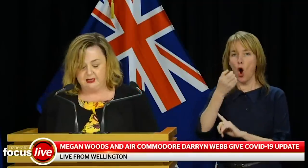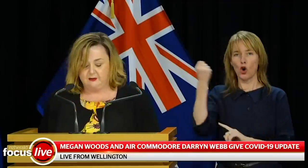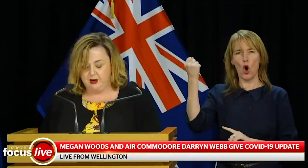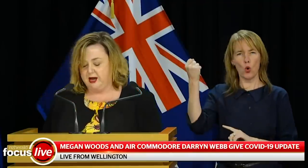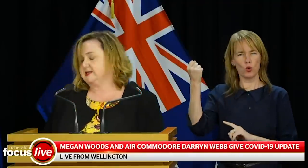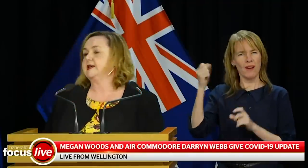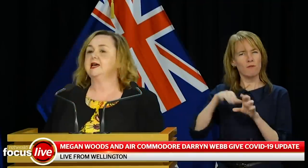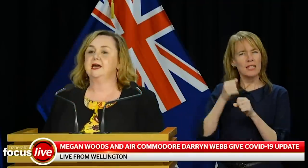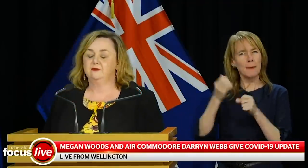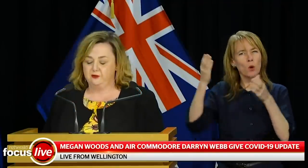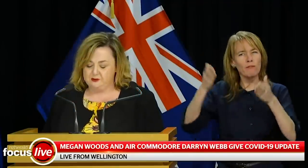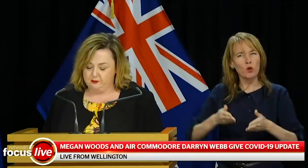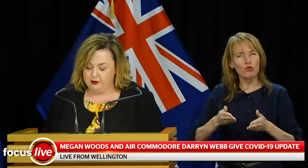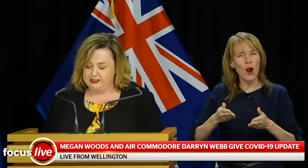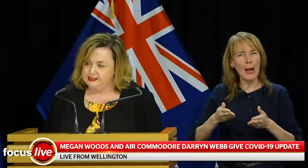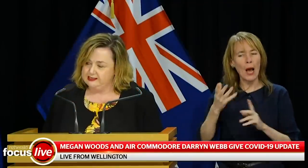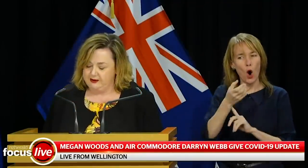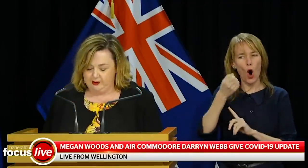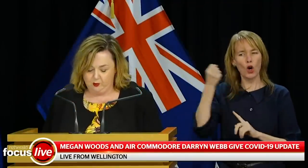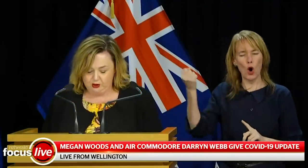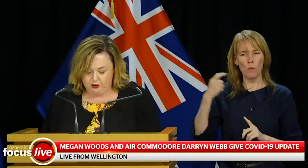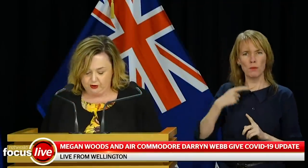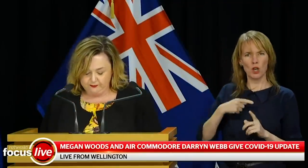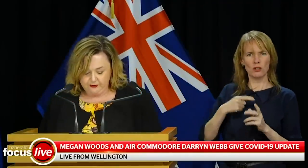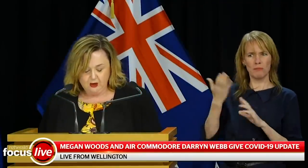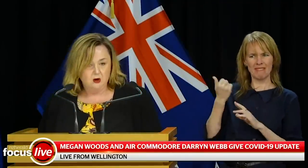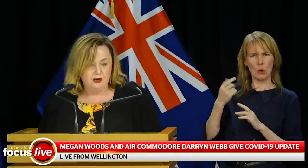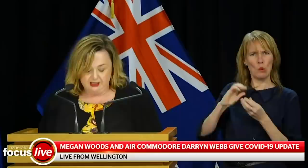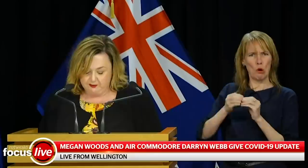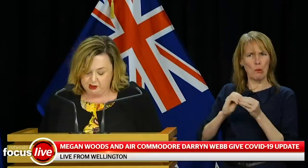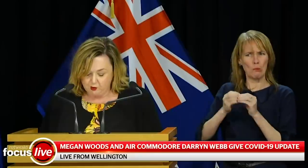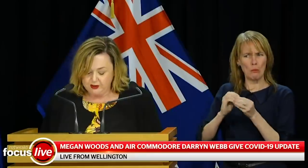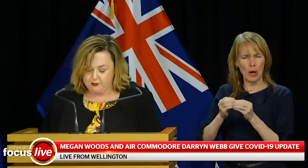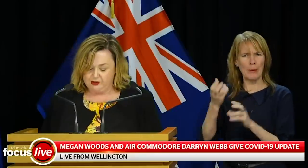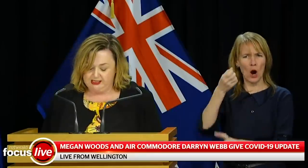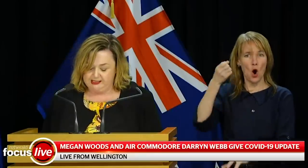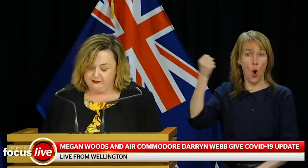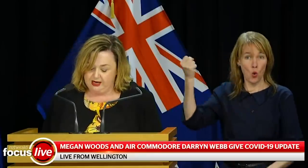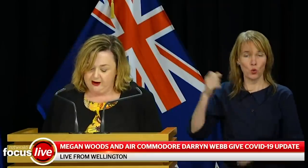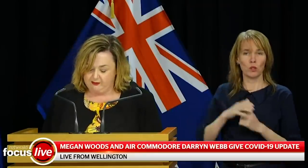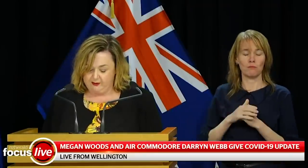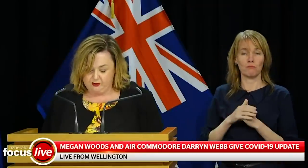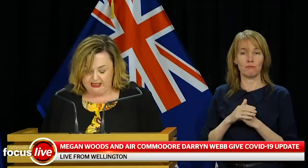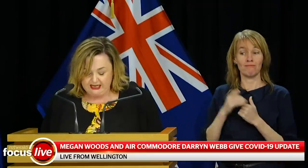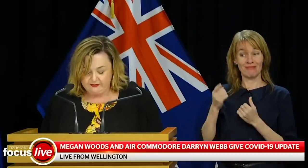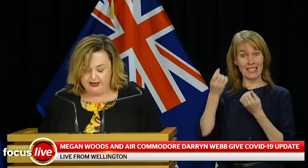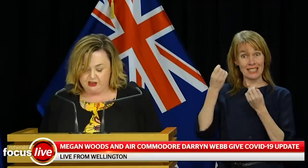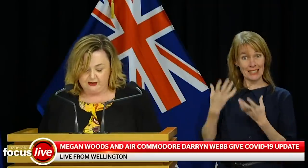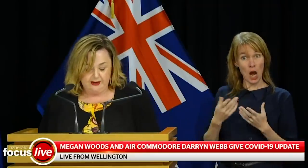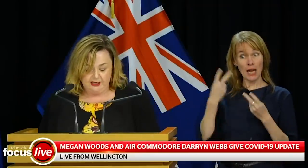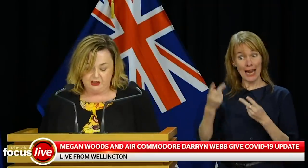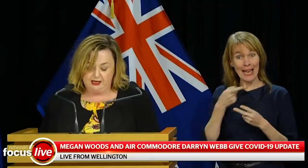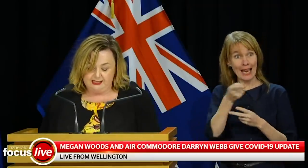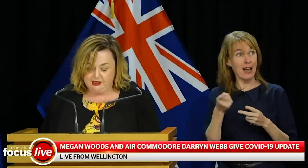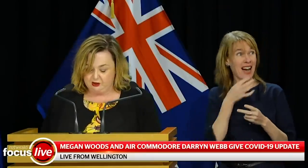while assessment, compliance and enforcement processes have been worked on. We need to be sure the processes for allowing people to leave